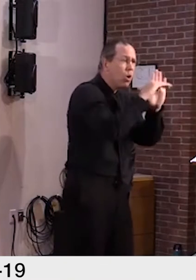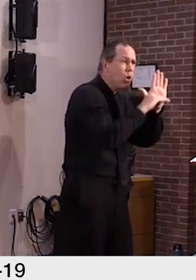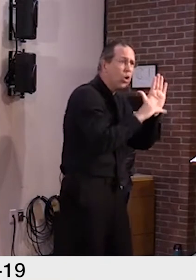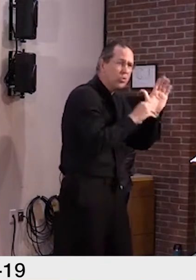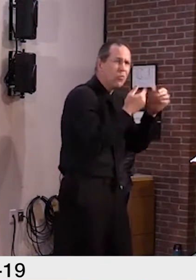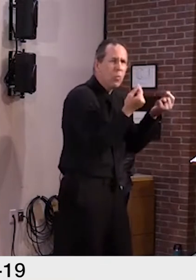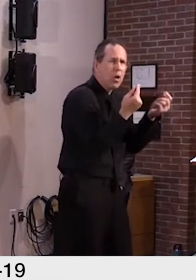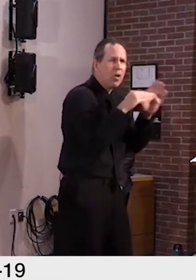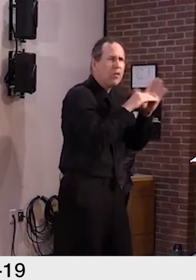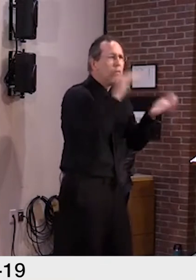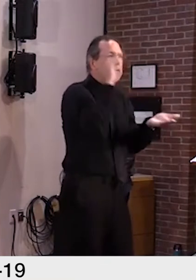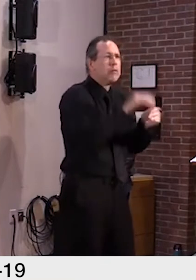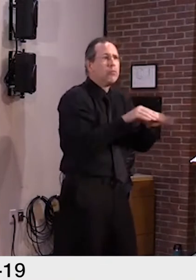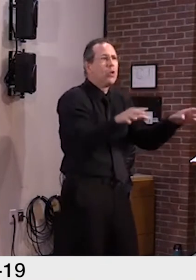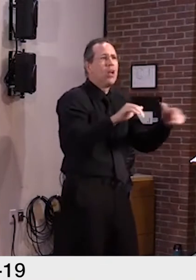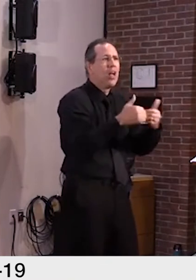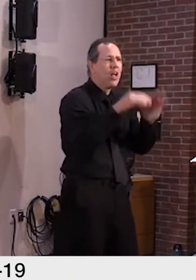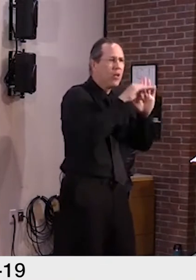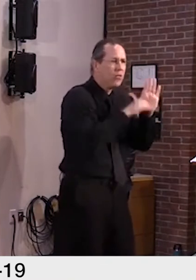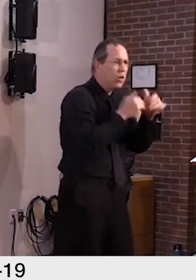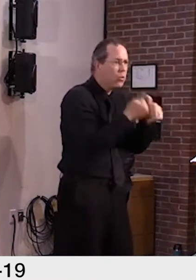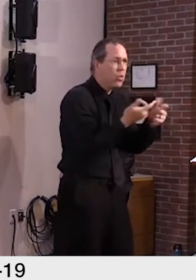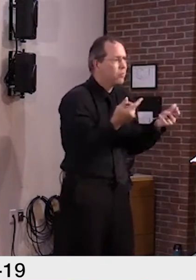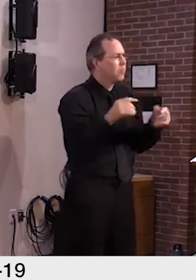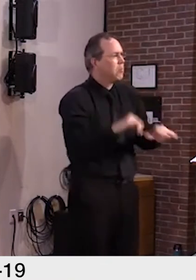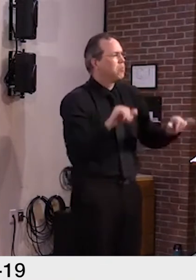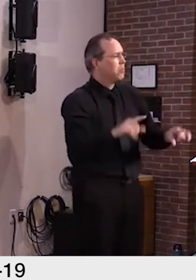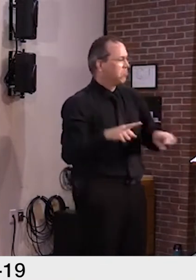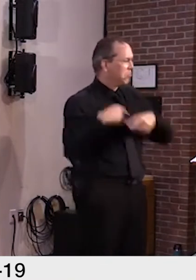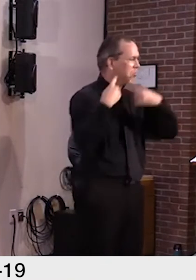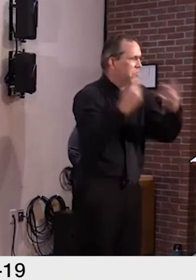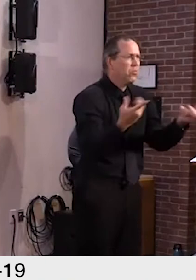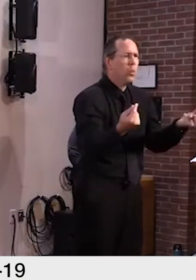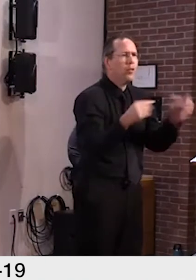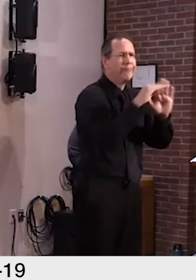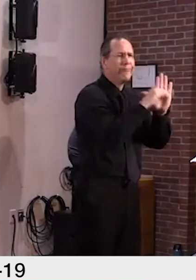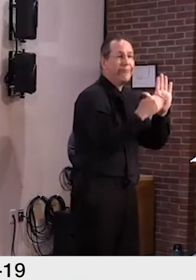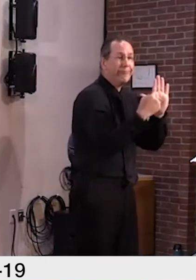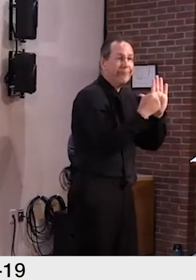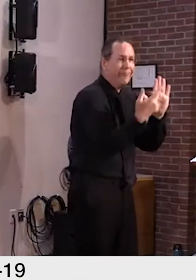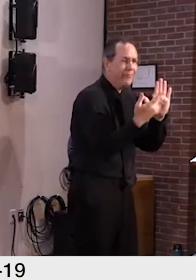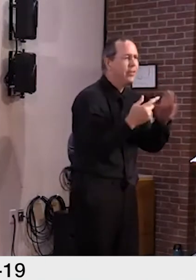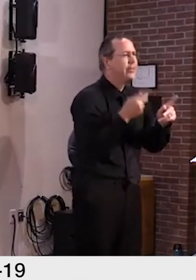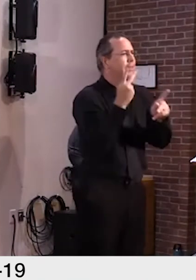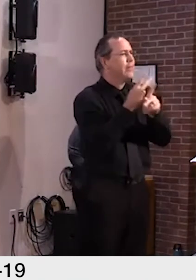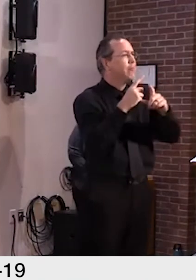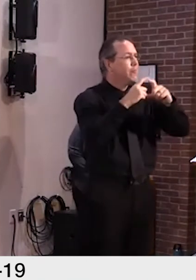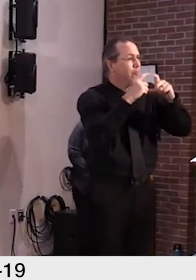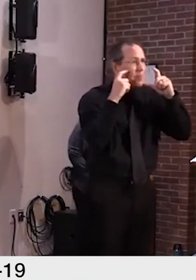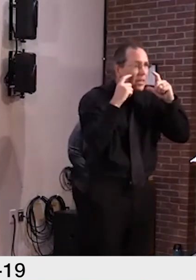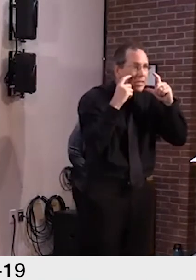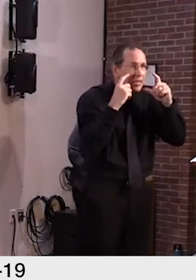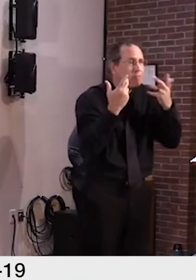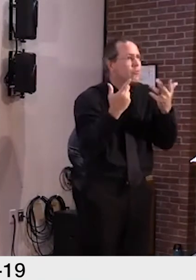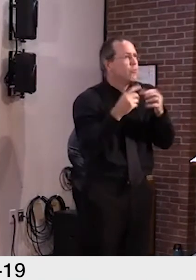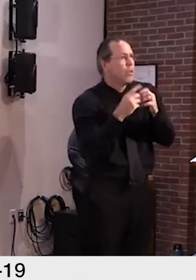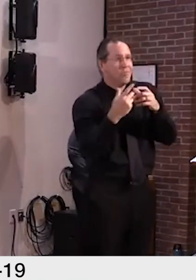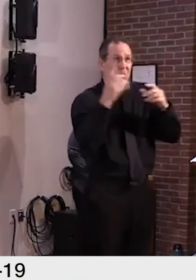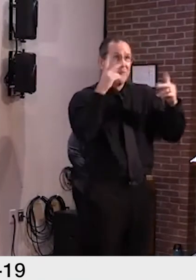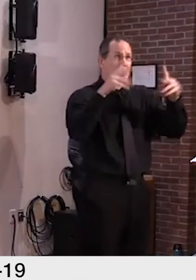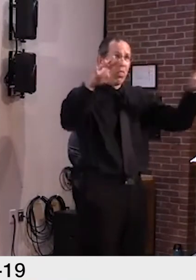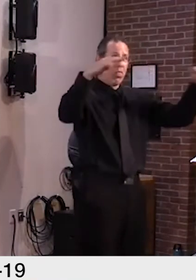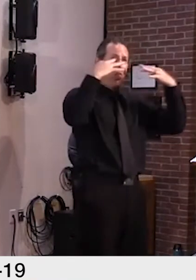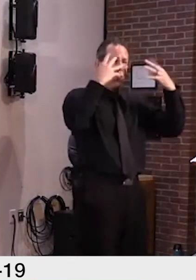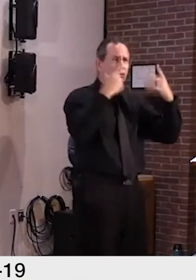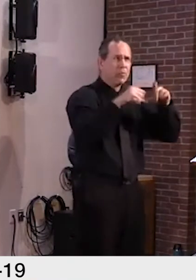lot of success and we've gotten a lot of attention for that success. But we cannot get lulled into complacency.